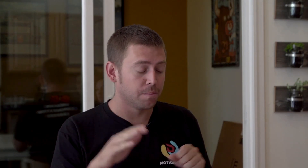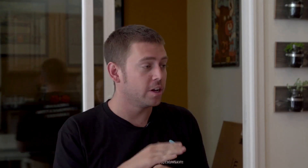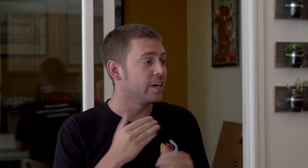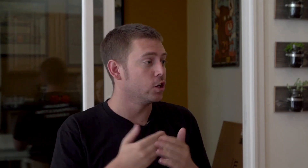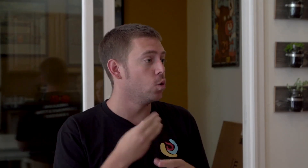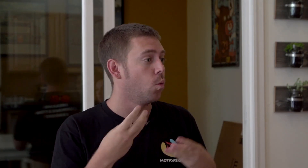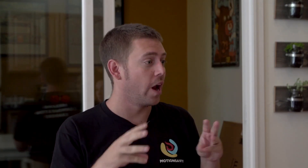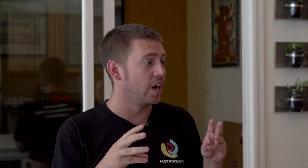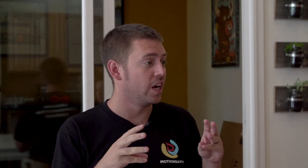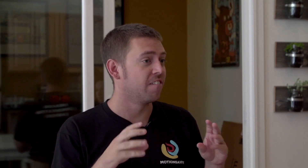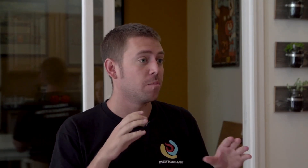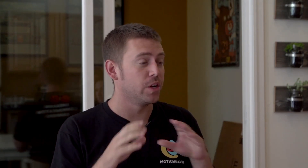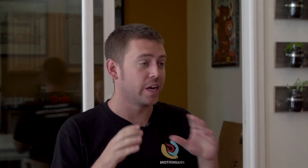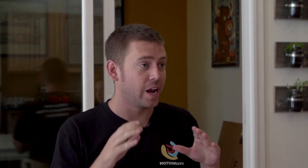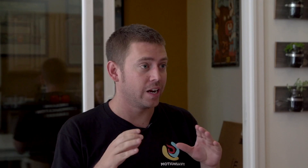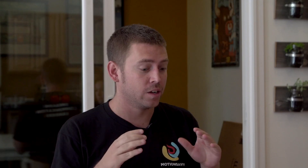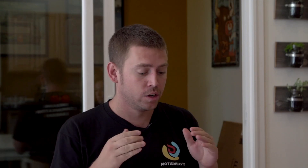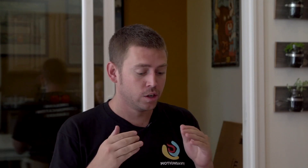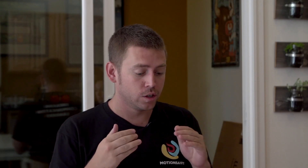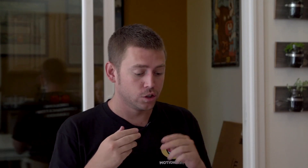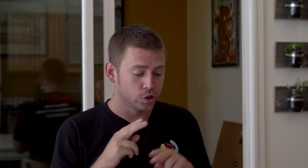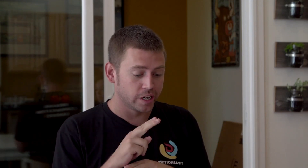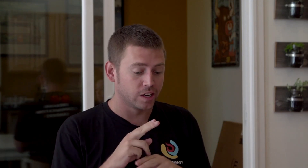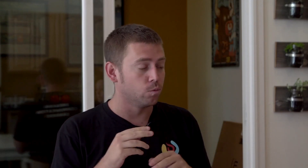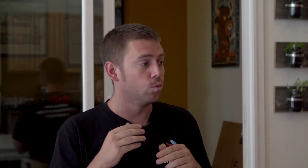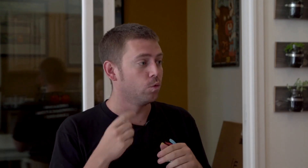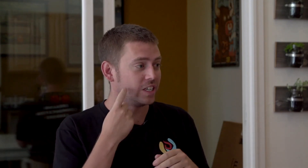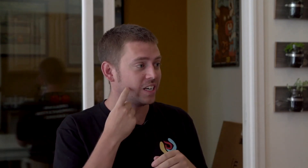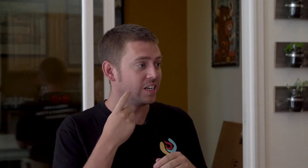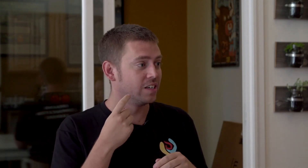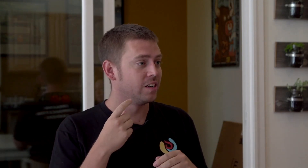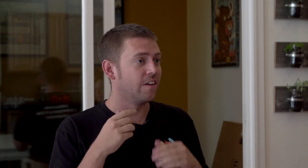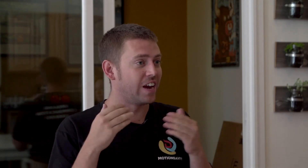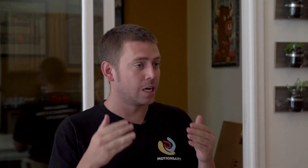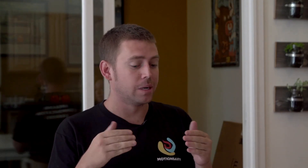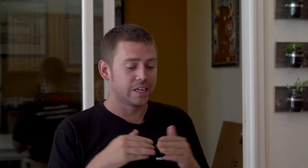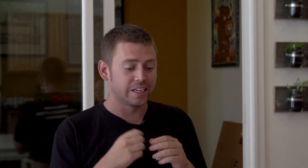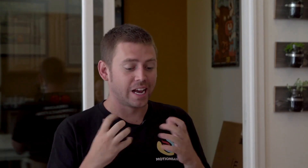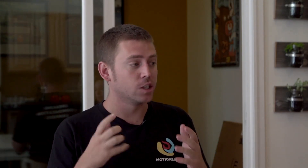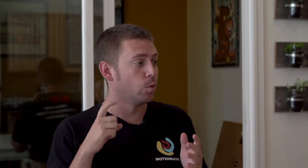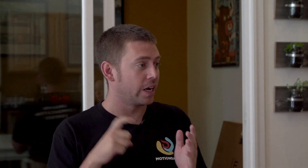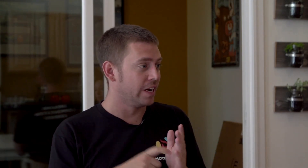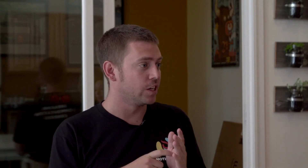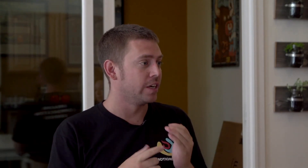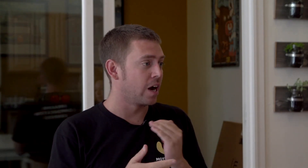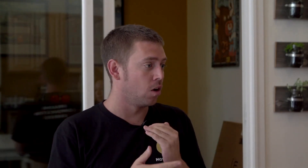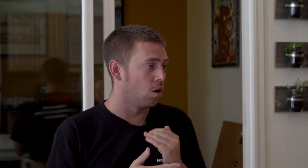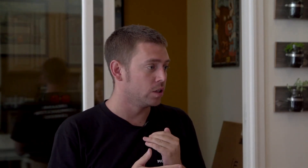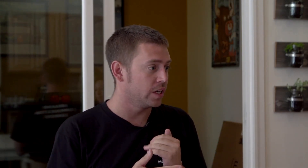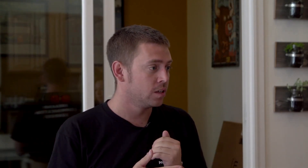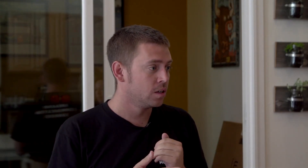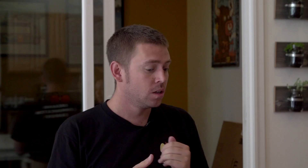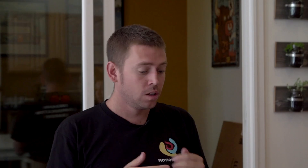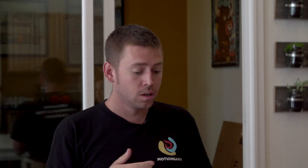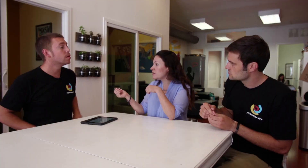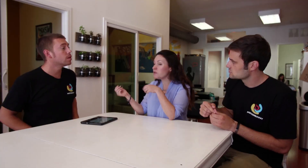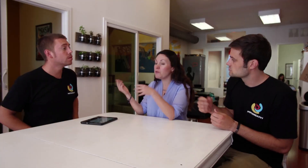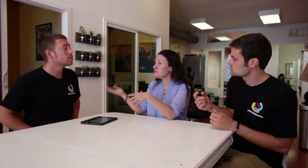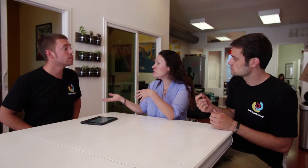completely new way of communicating using recent advancements in gesture recognition technology. So I want to